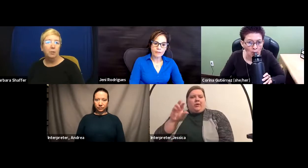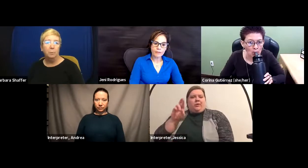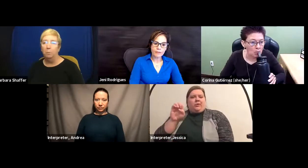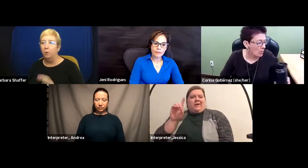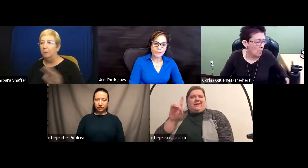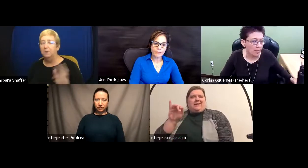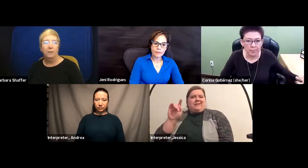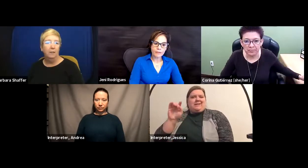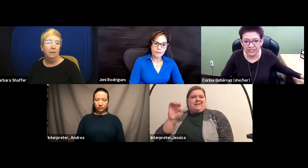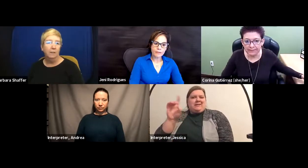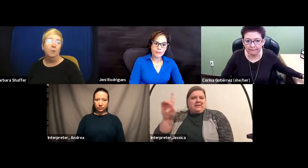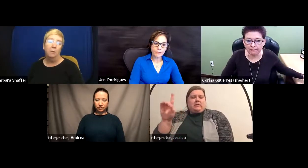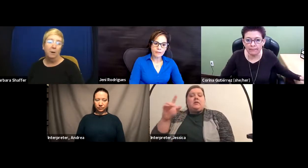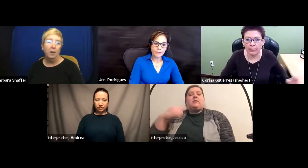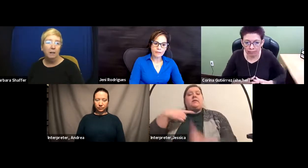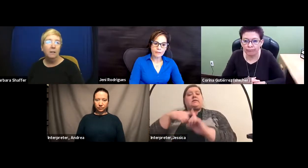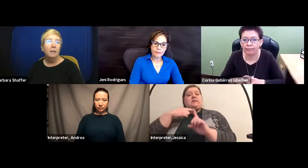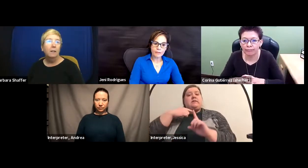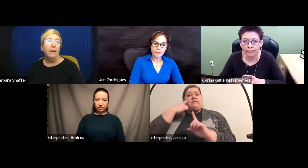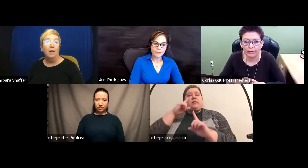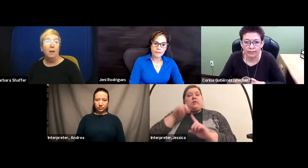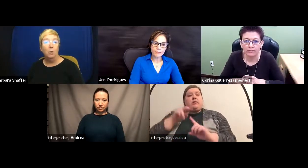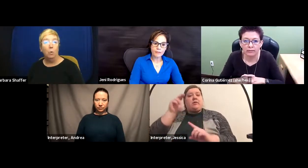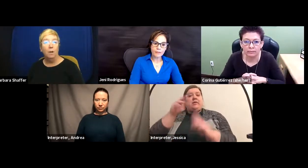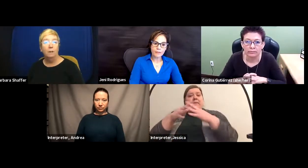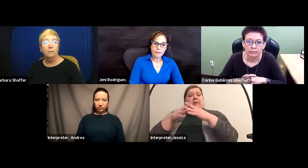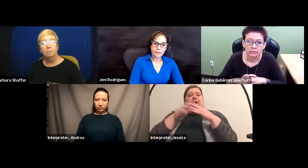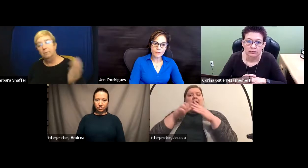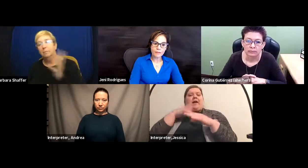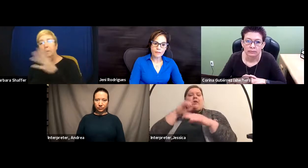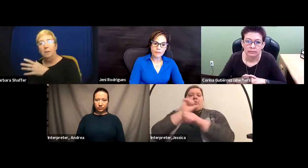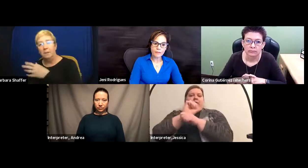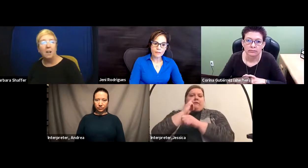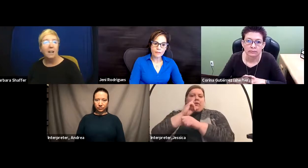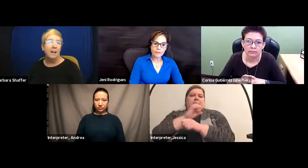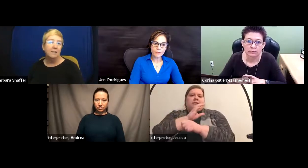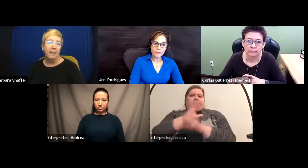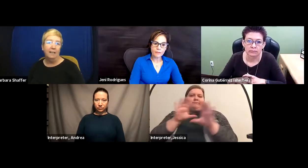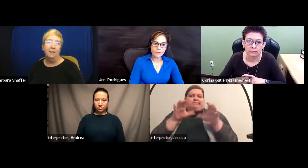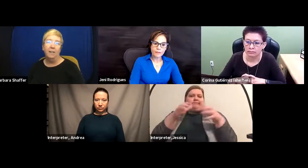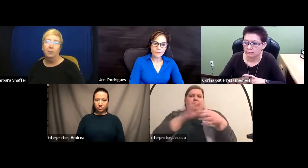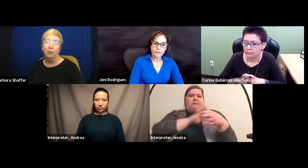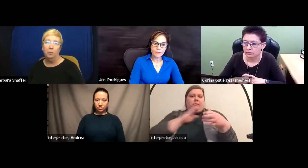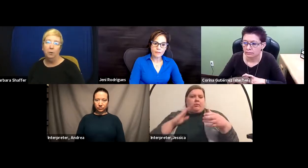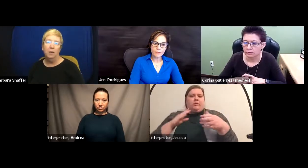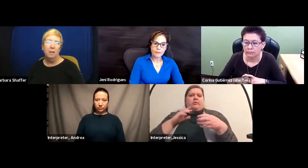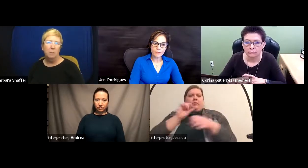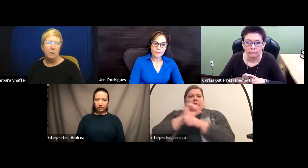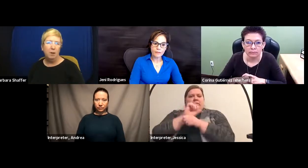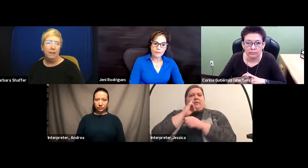Interpreting Programs in North America. And I also work on the side as an ASL English interpreter, primarily